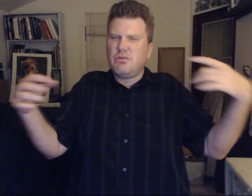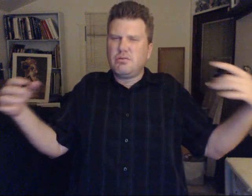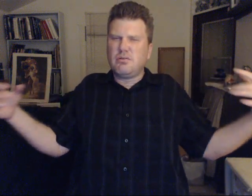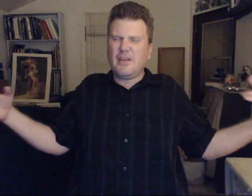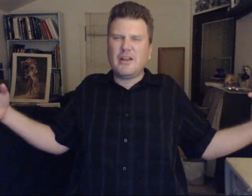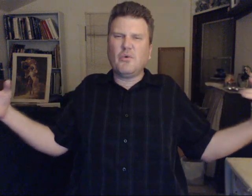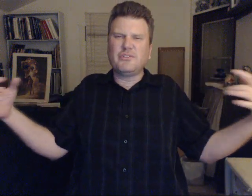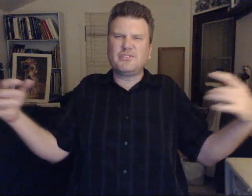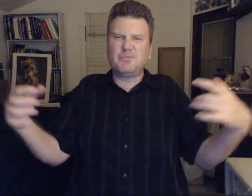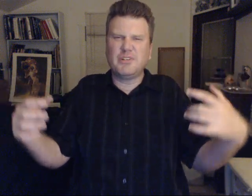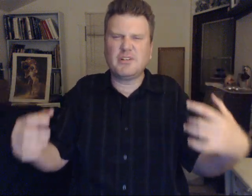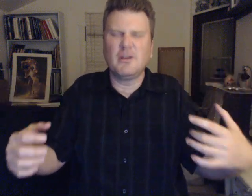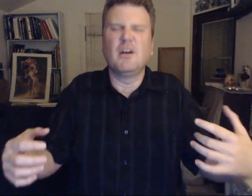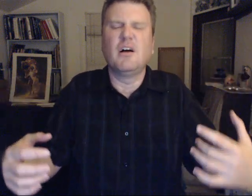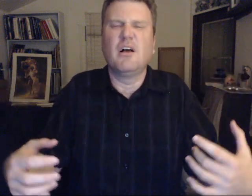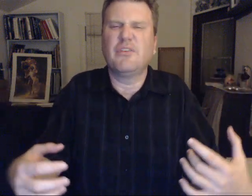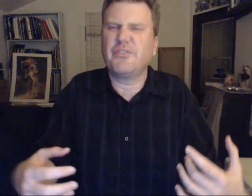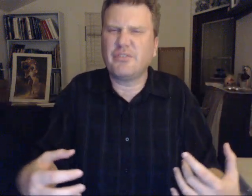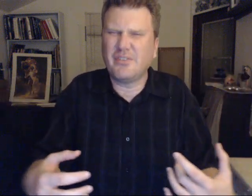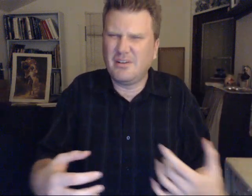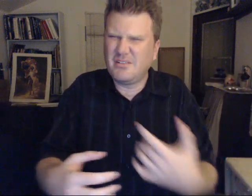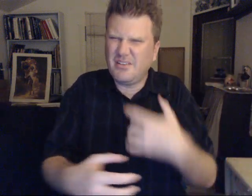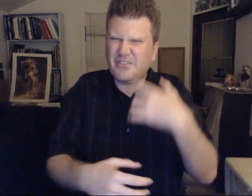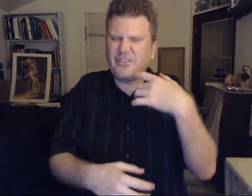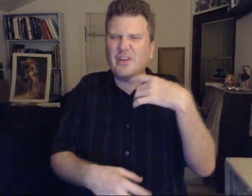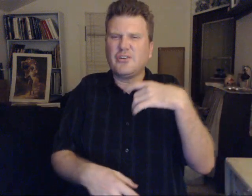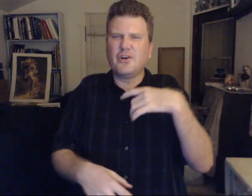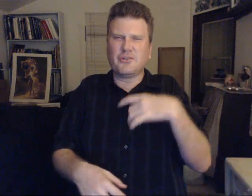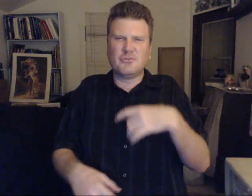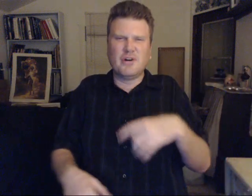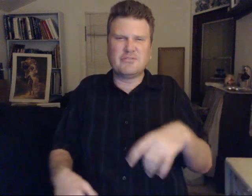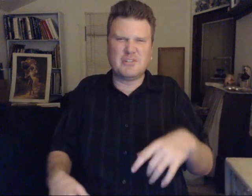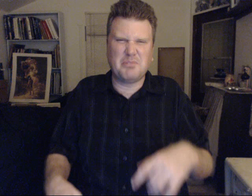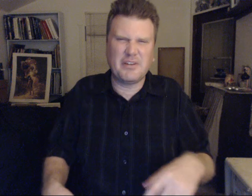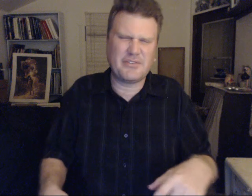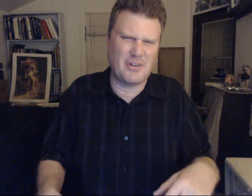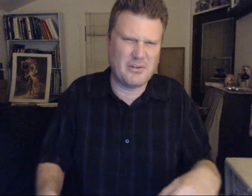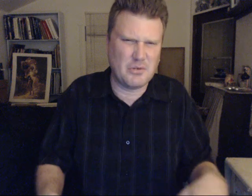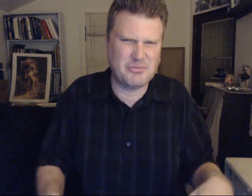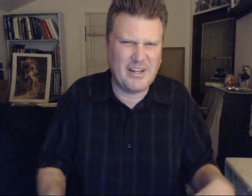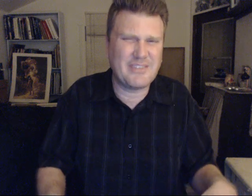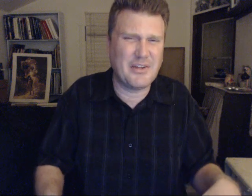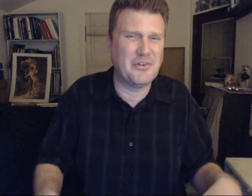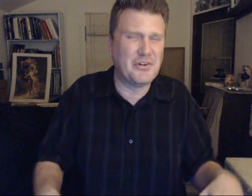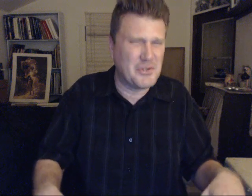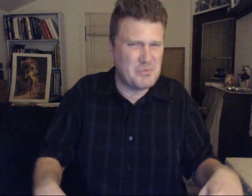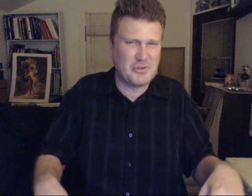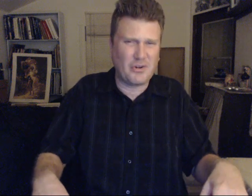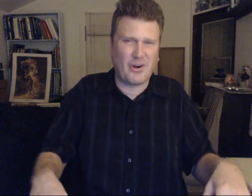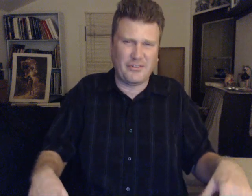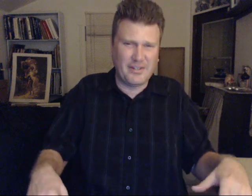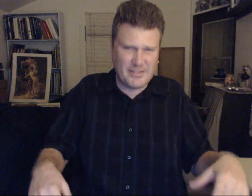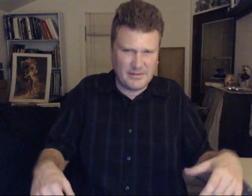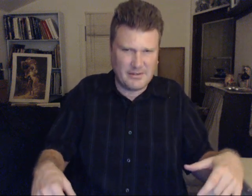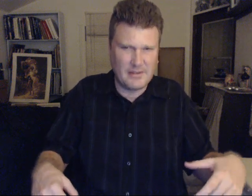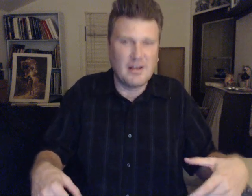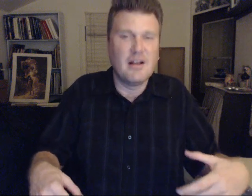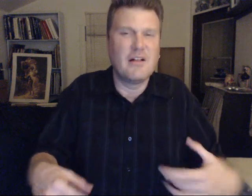And I want to speak. Slightly on your malevolent beings around your planet. That are in a human incarnation. They